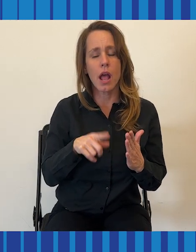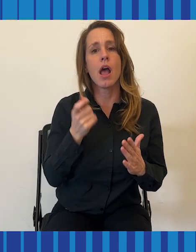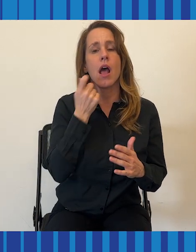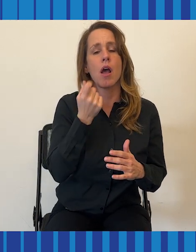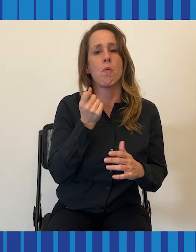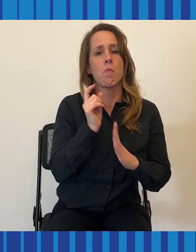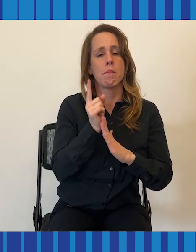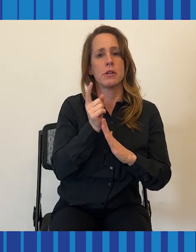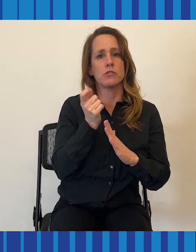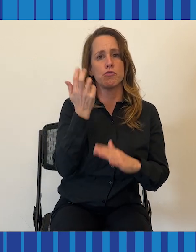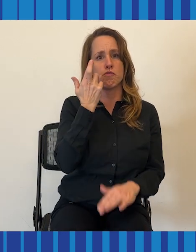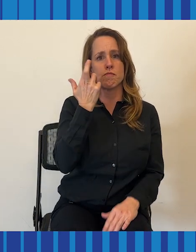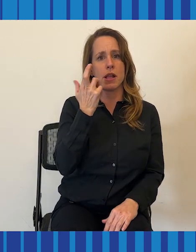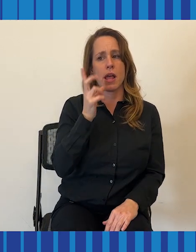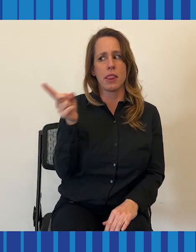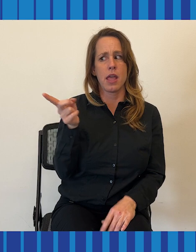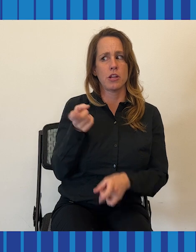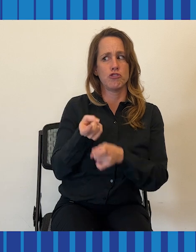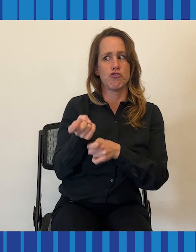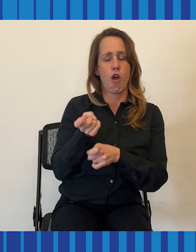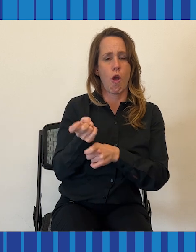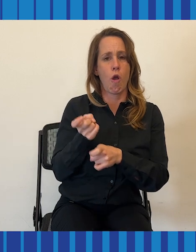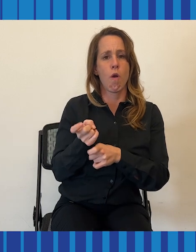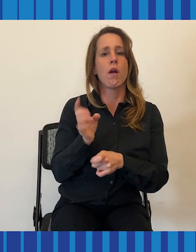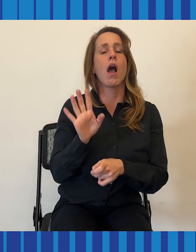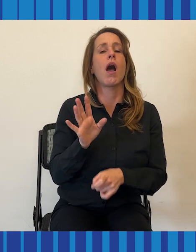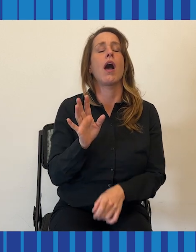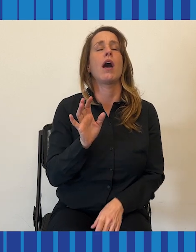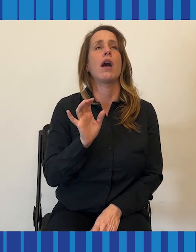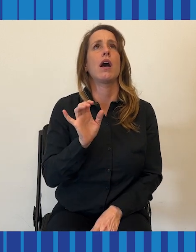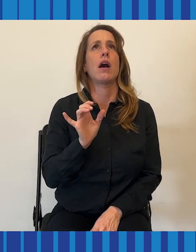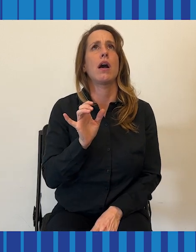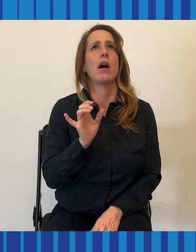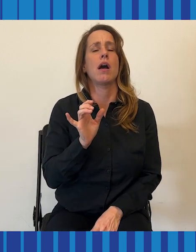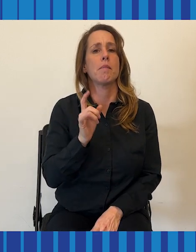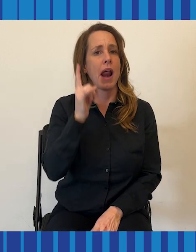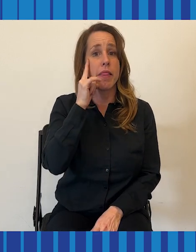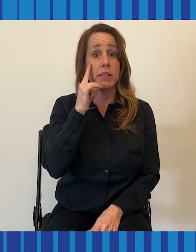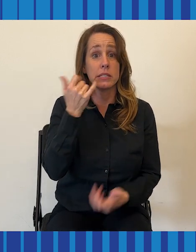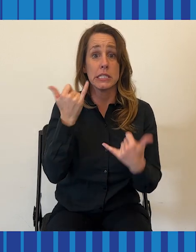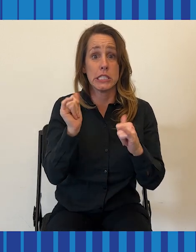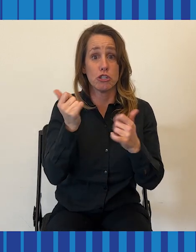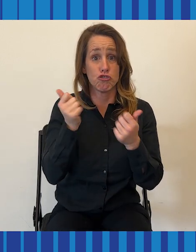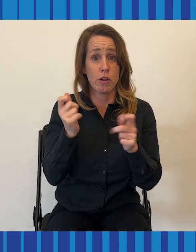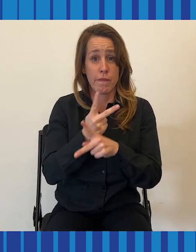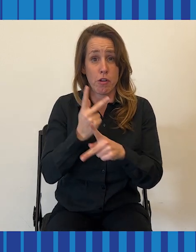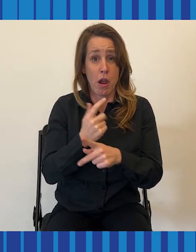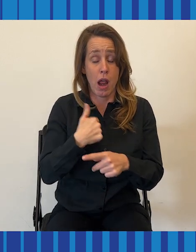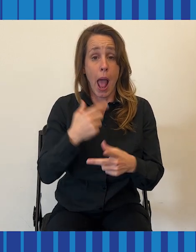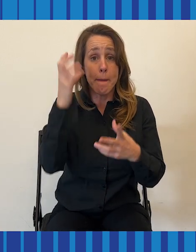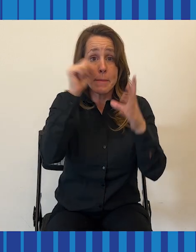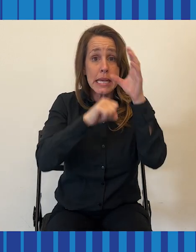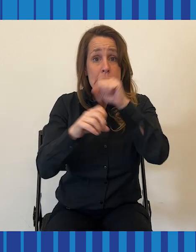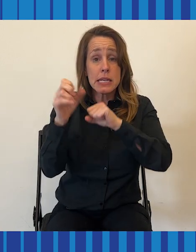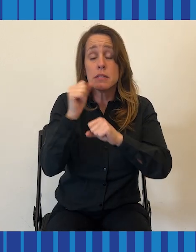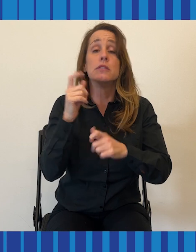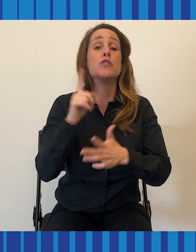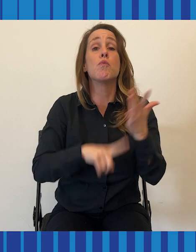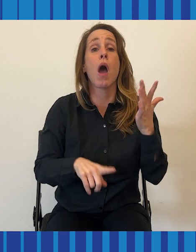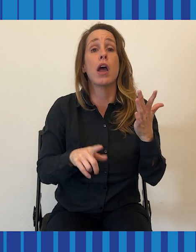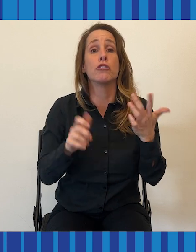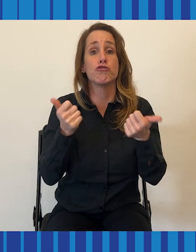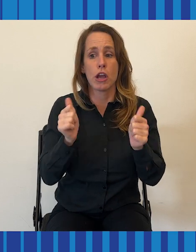it takes me a minute to realize they're making a joke, but they don't realize that in my head I'm having to think, wait, did I miss something? Hang on,